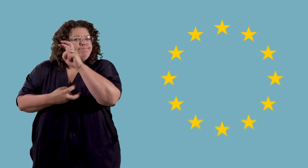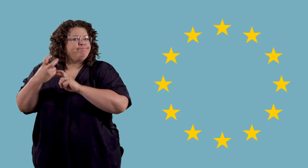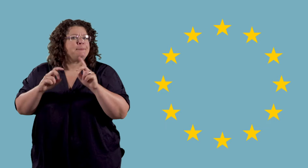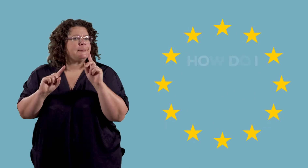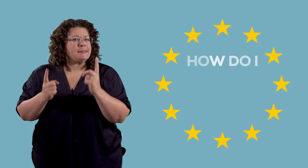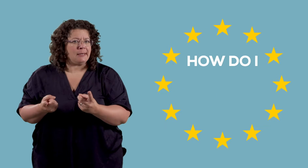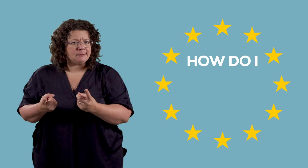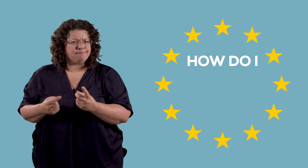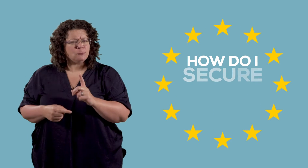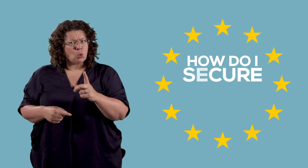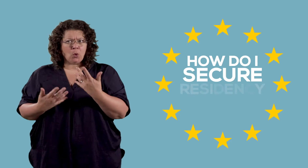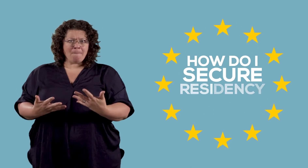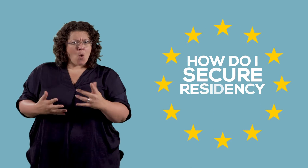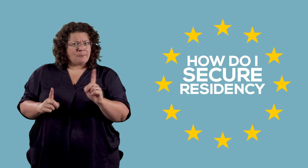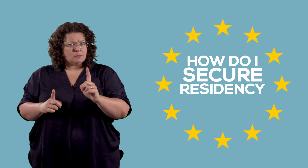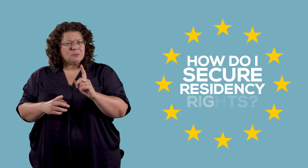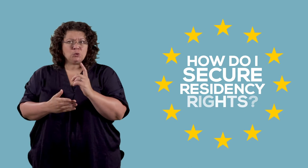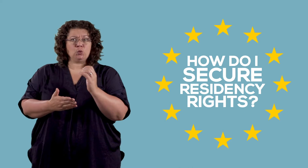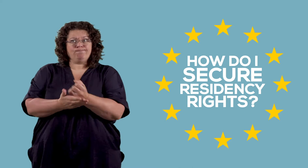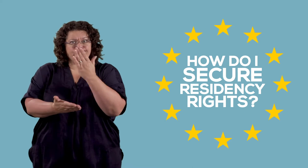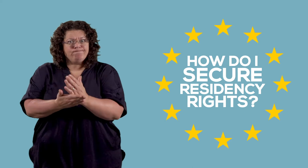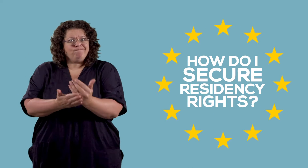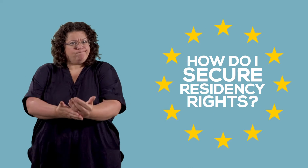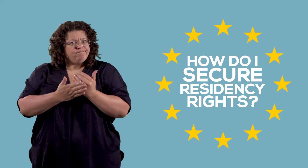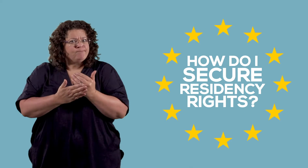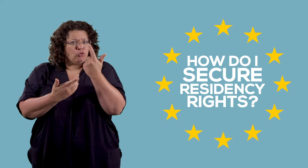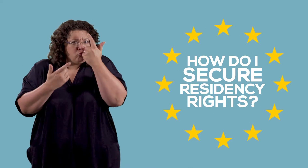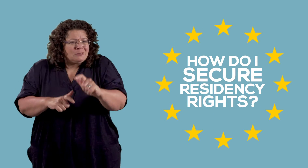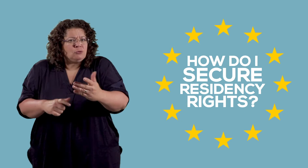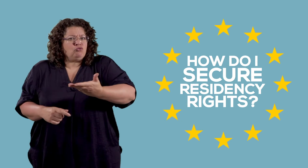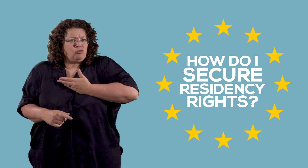What can you do at the moment to secure your residency rights in the EU member states?